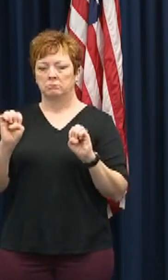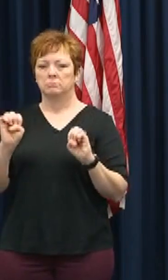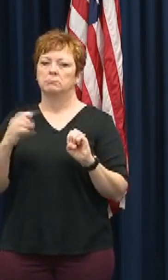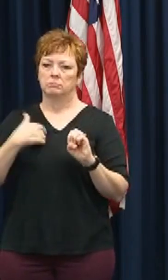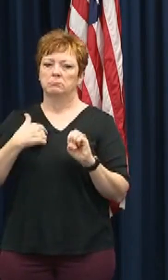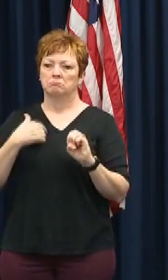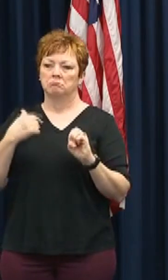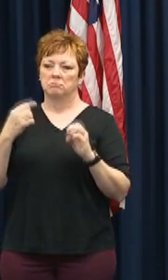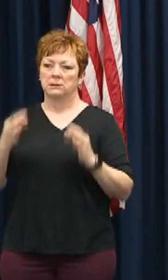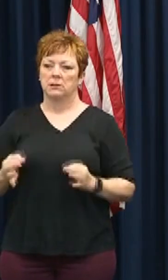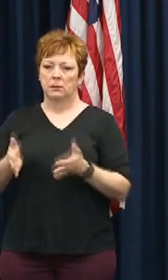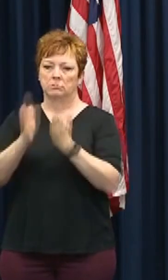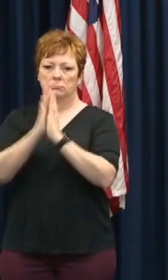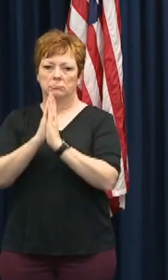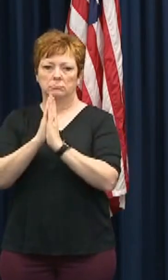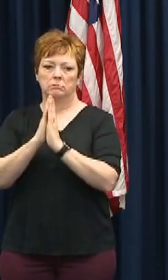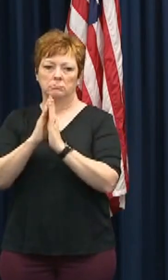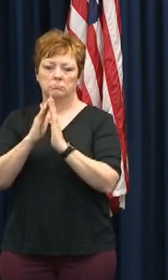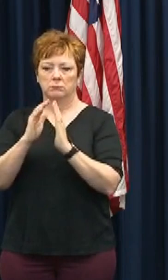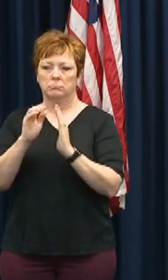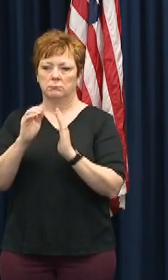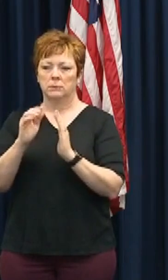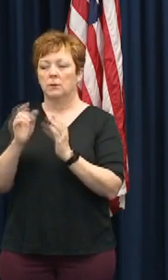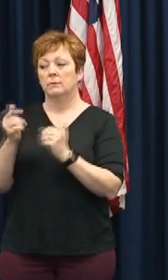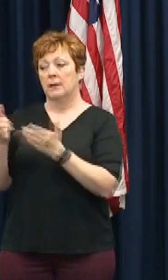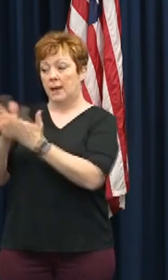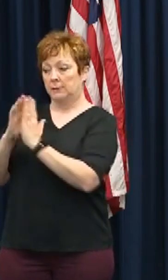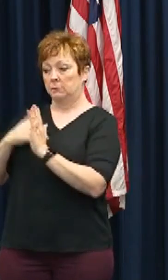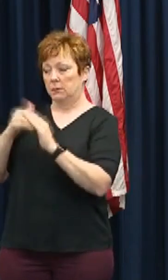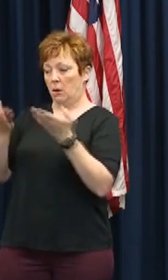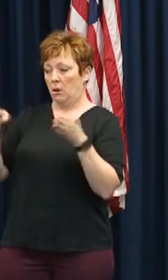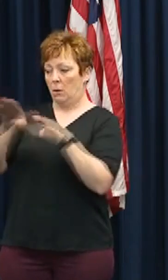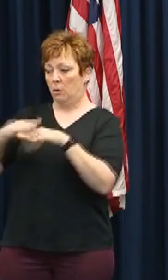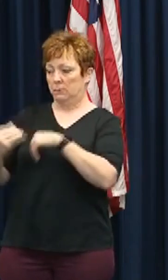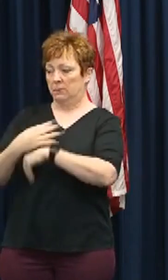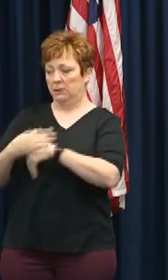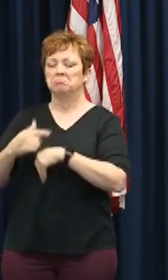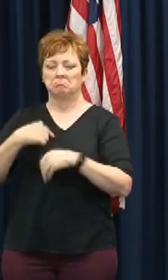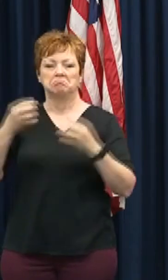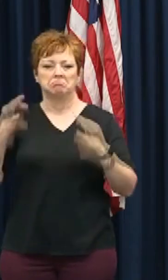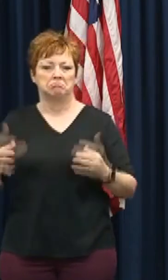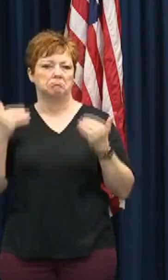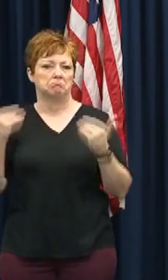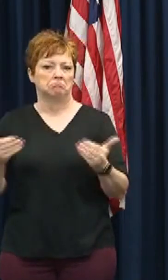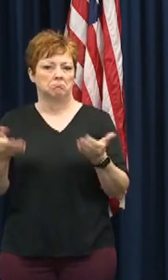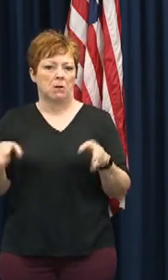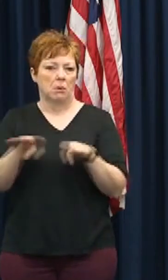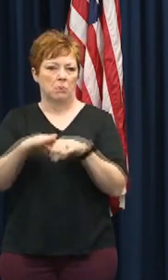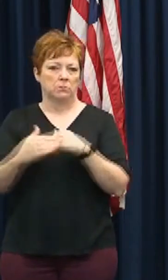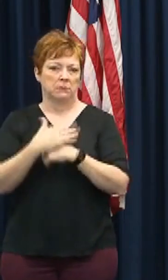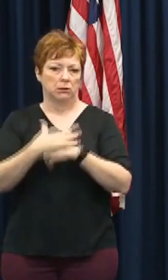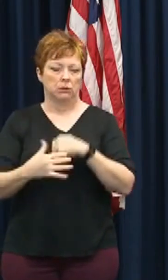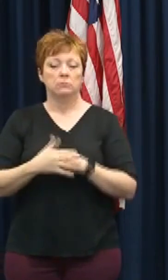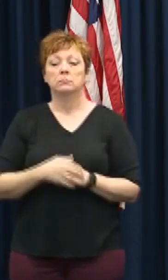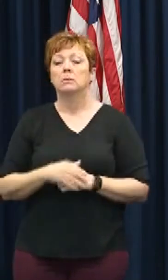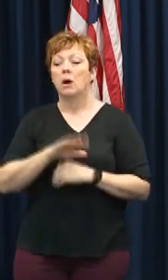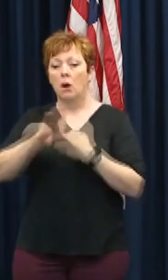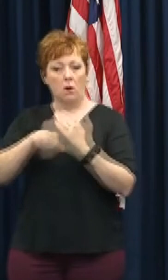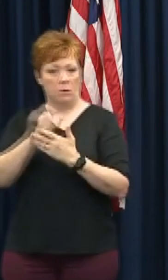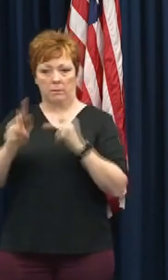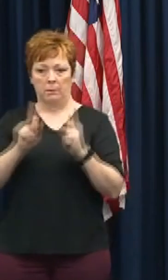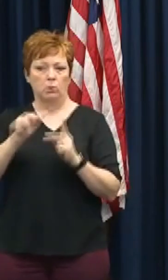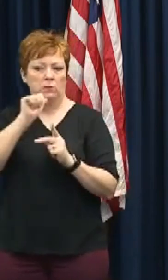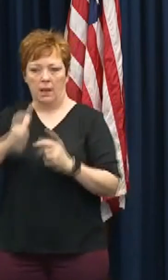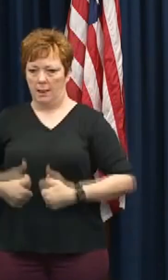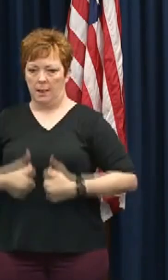beaches, which I did. And I also strongly recommended that all non-residents, as well as